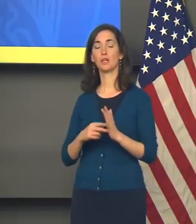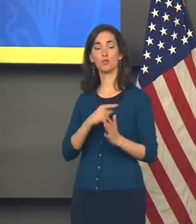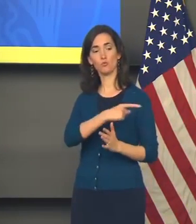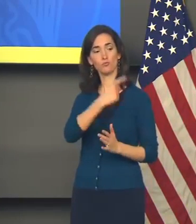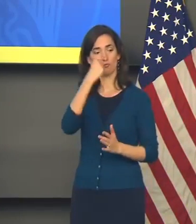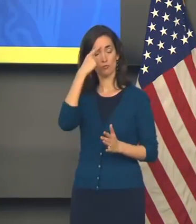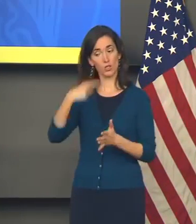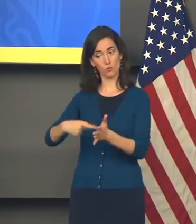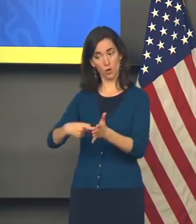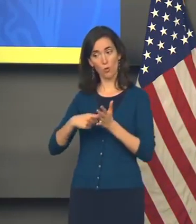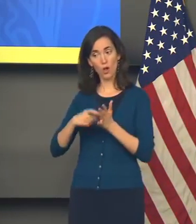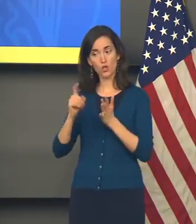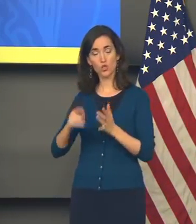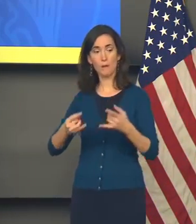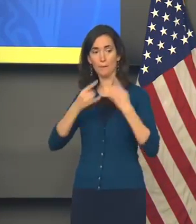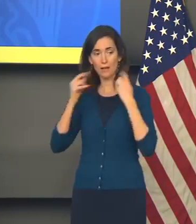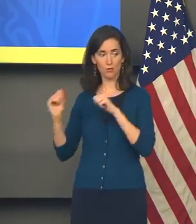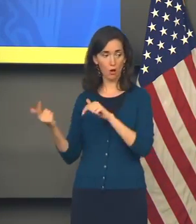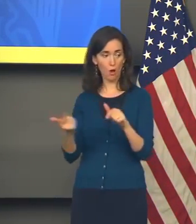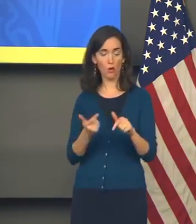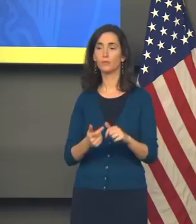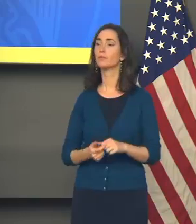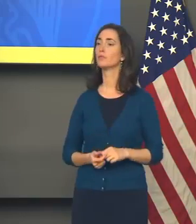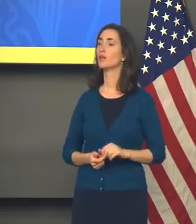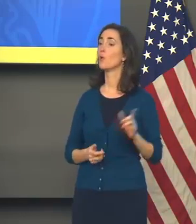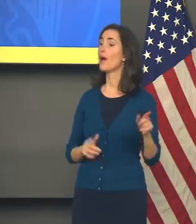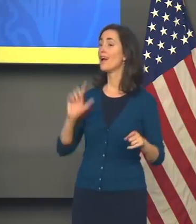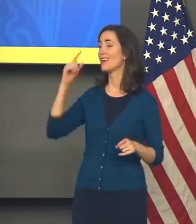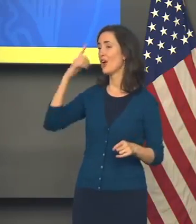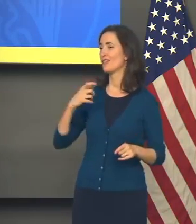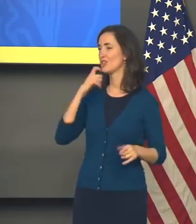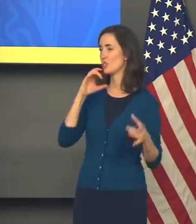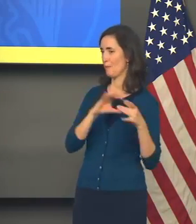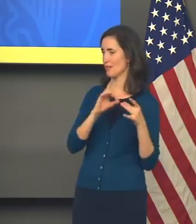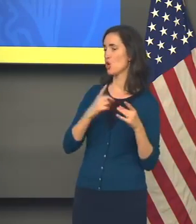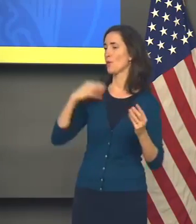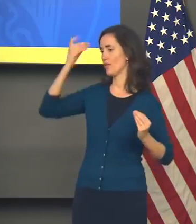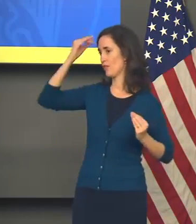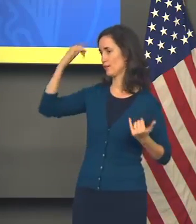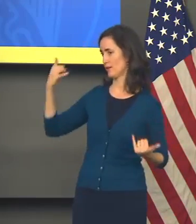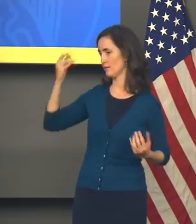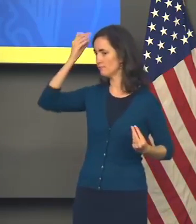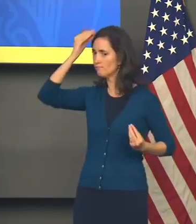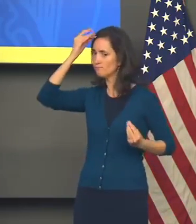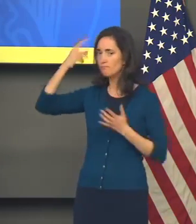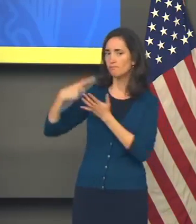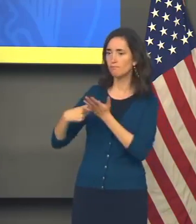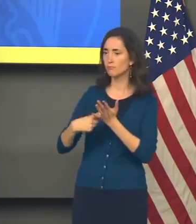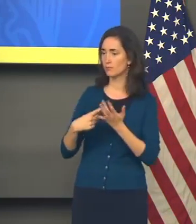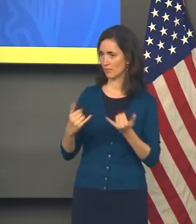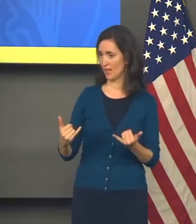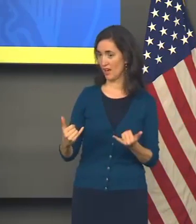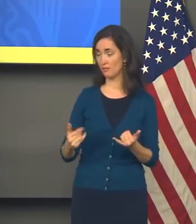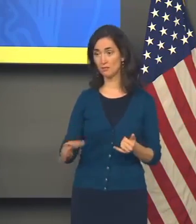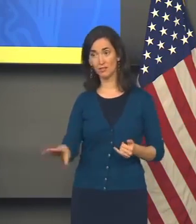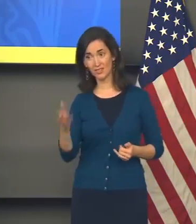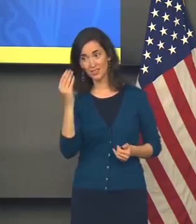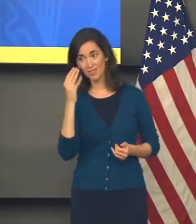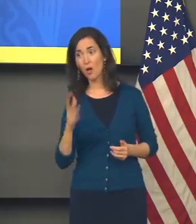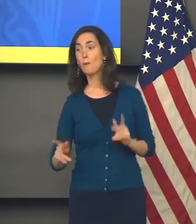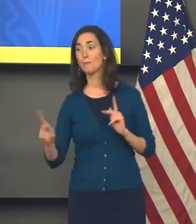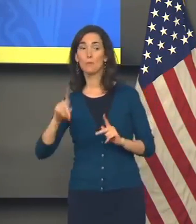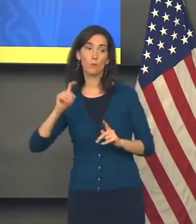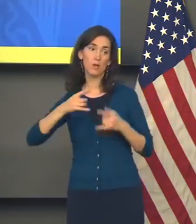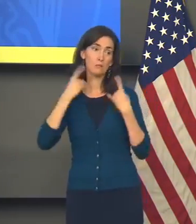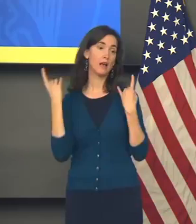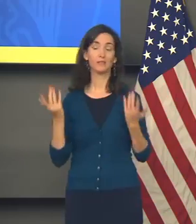that should support? I mean, the governor just told you it's being considered. I mean, I will tell you, people need to be